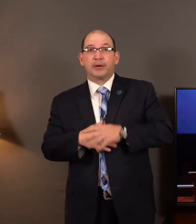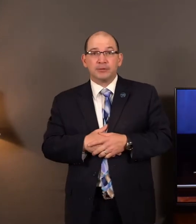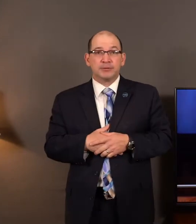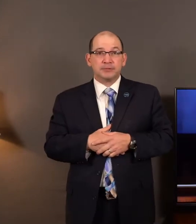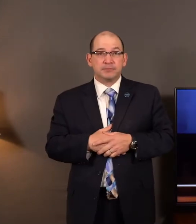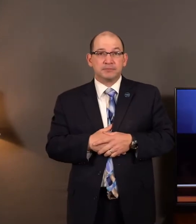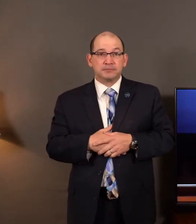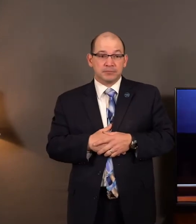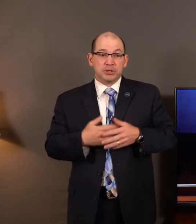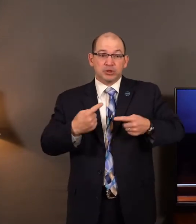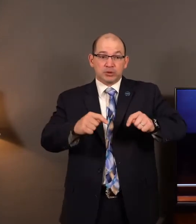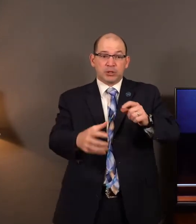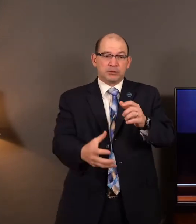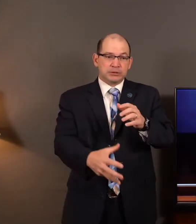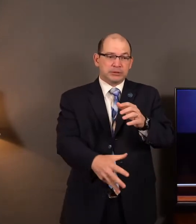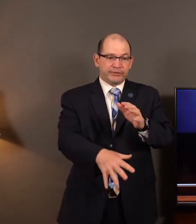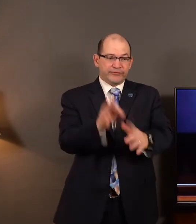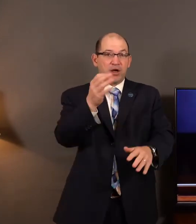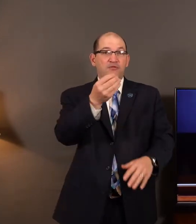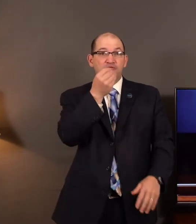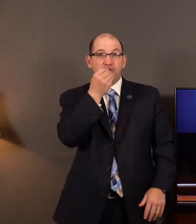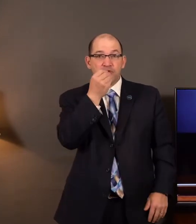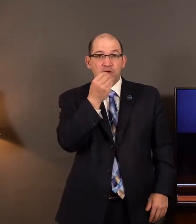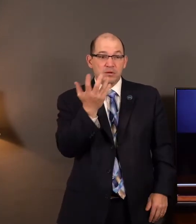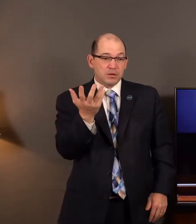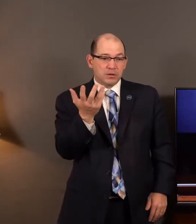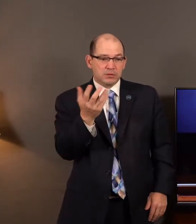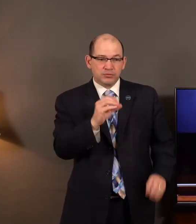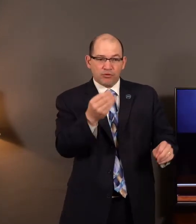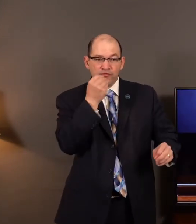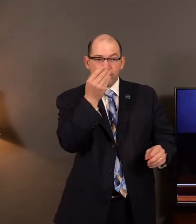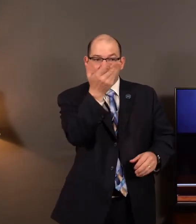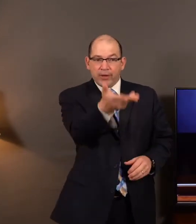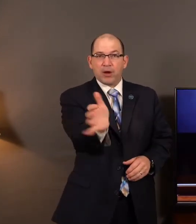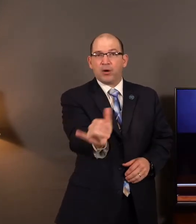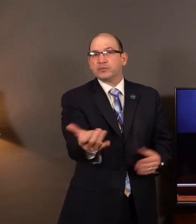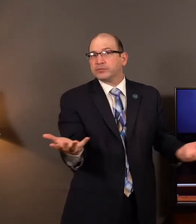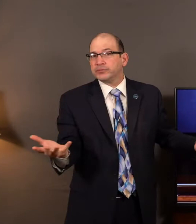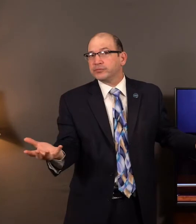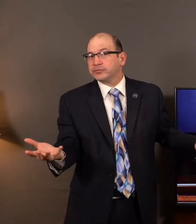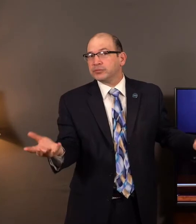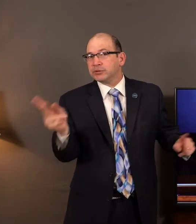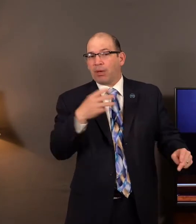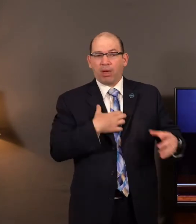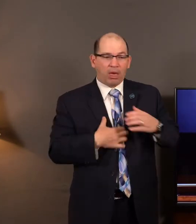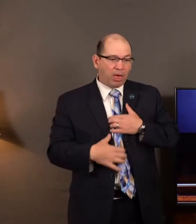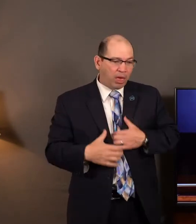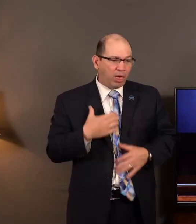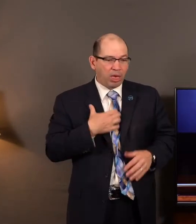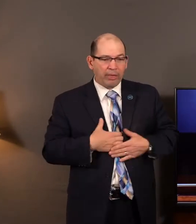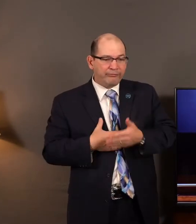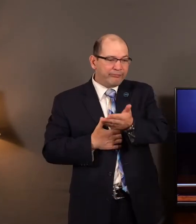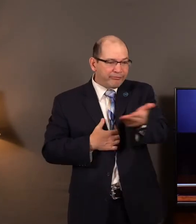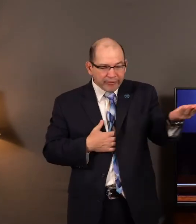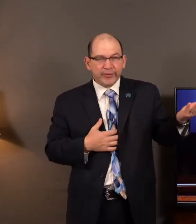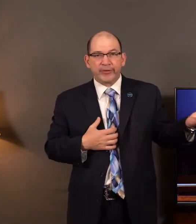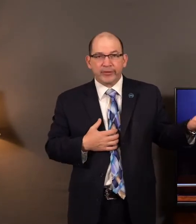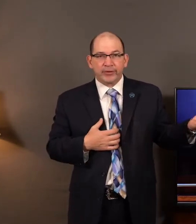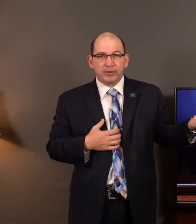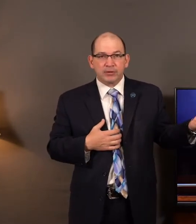they could try to get food there. The problem was there was no food in Samaria. People were scraping the meat off of the head of a donkey.